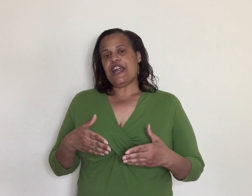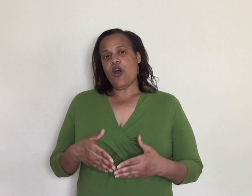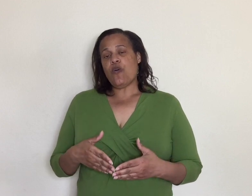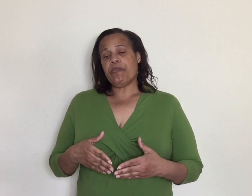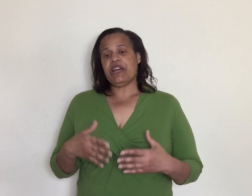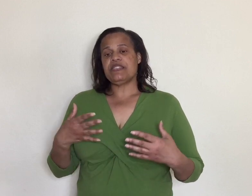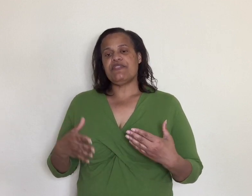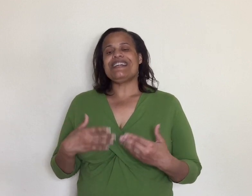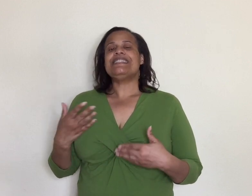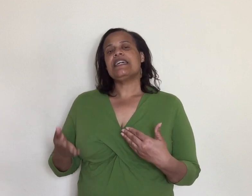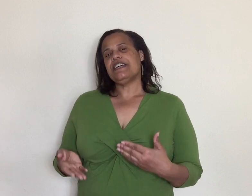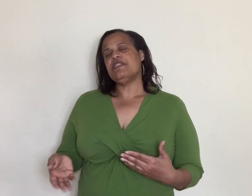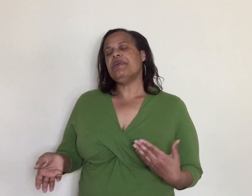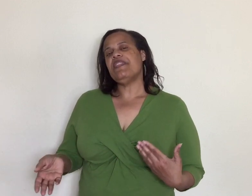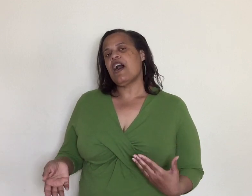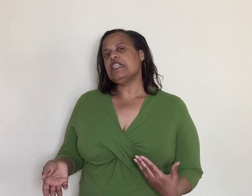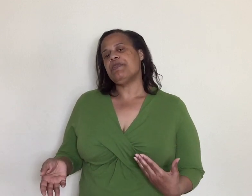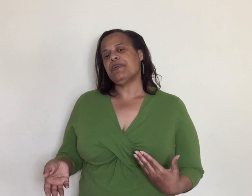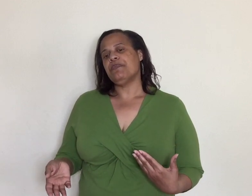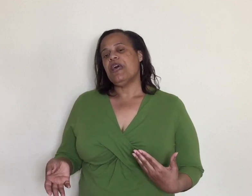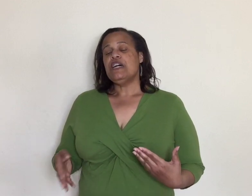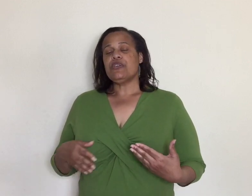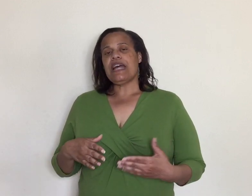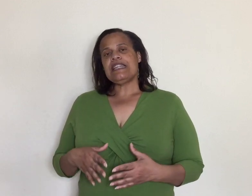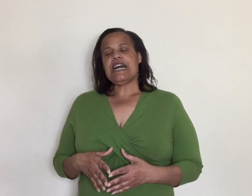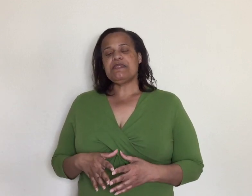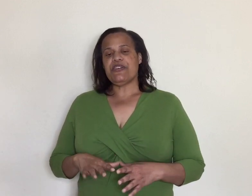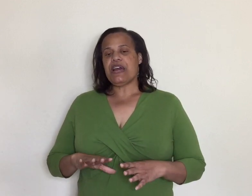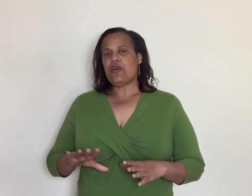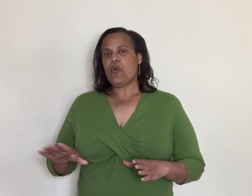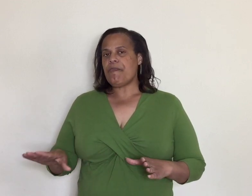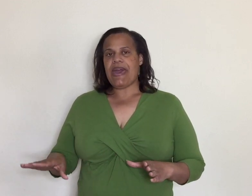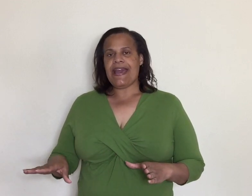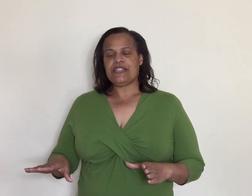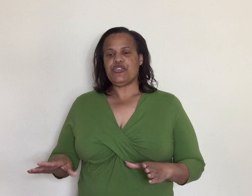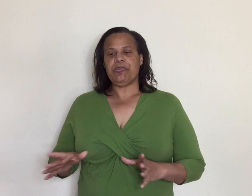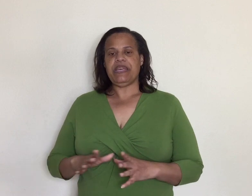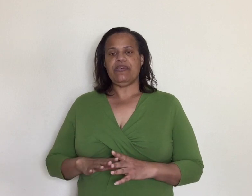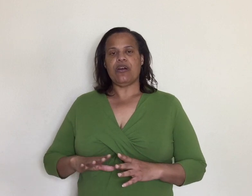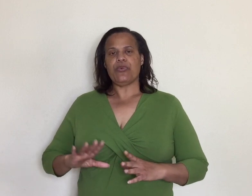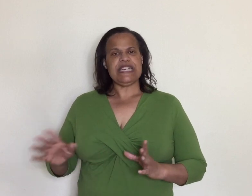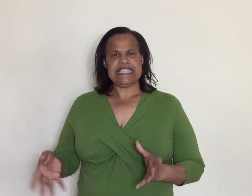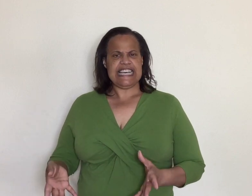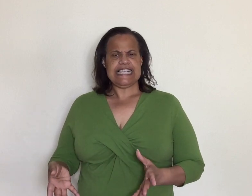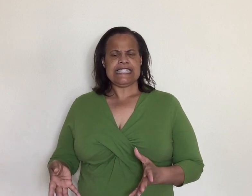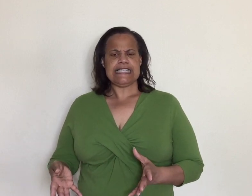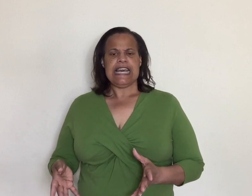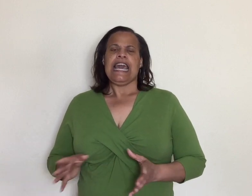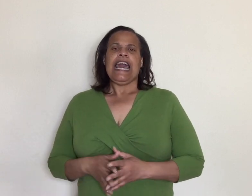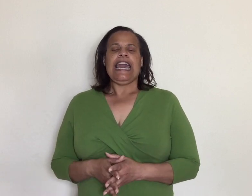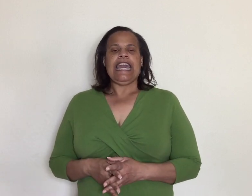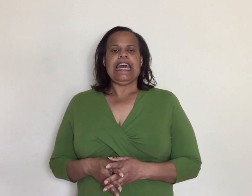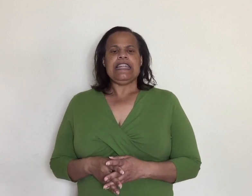at home because they're not sick enough to be in the hospital so a lot of times they're not going back to be reassessed and